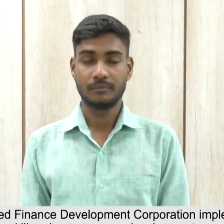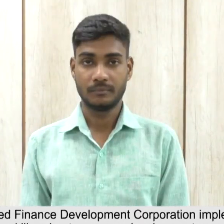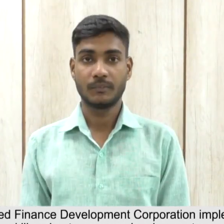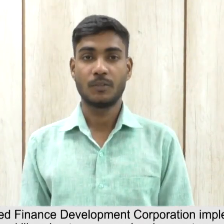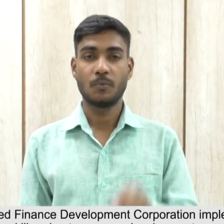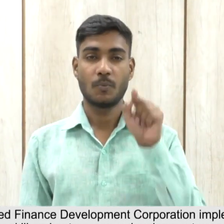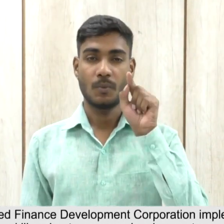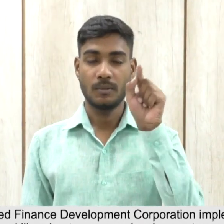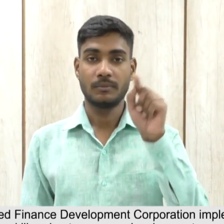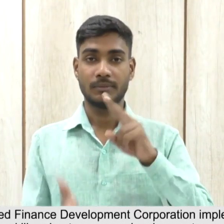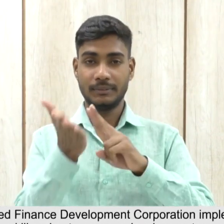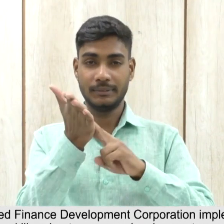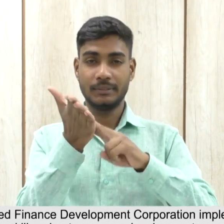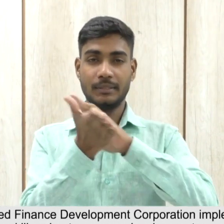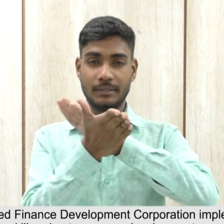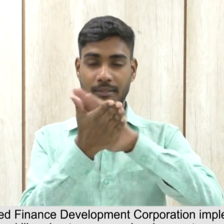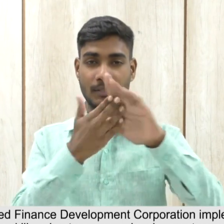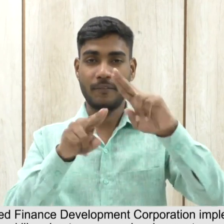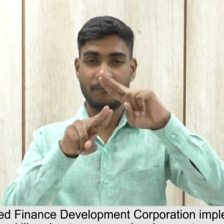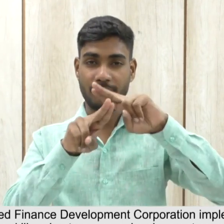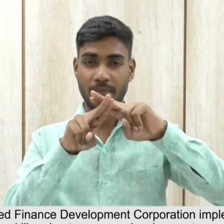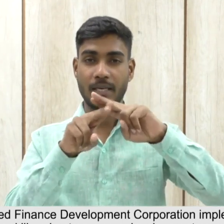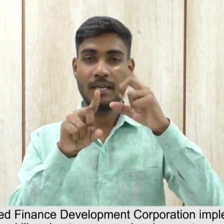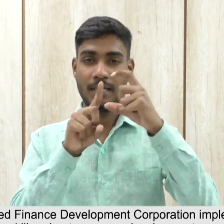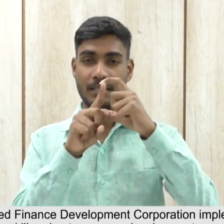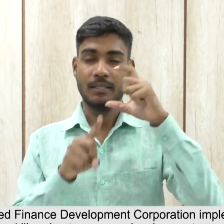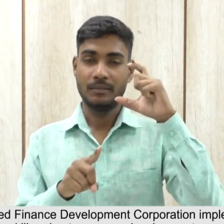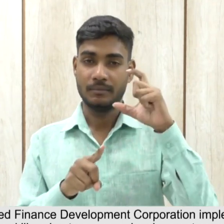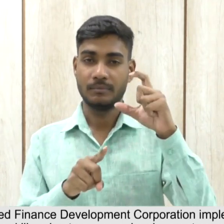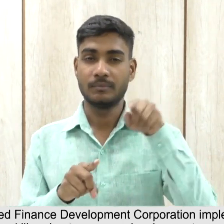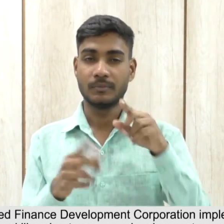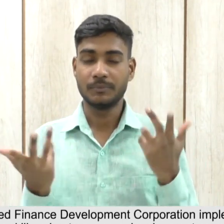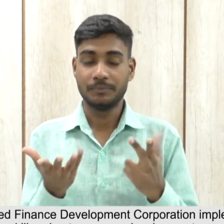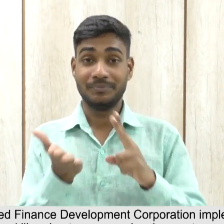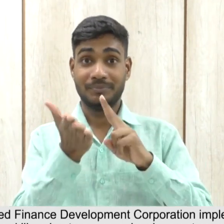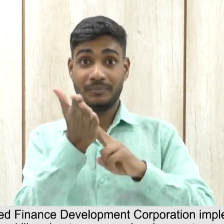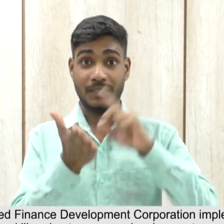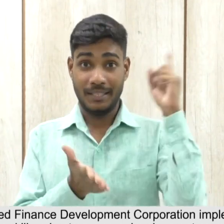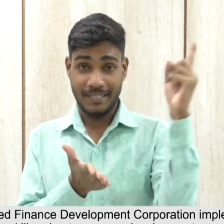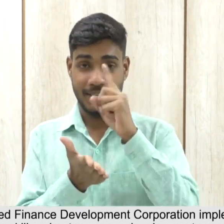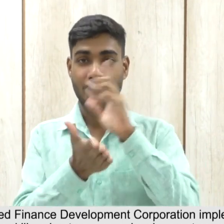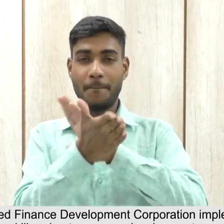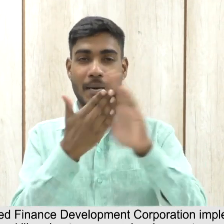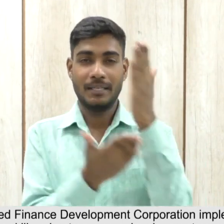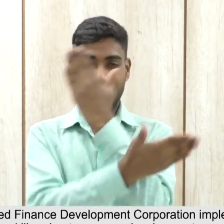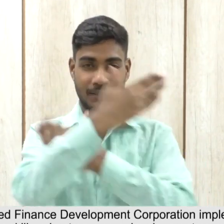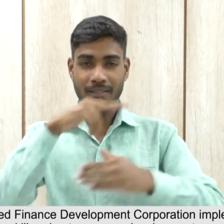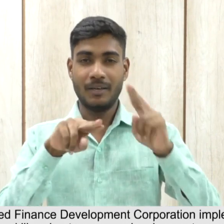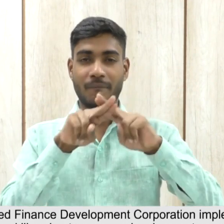National Handicapped Finance Development Corporation implements schemes for financial assistance for